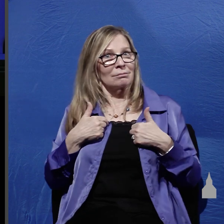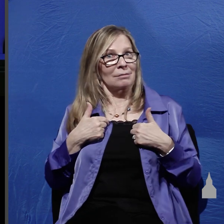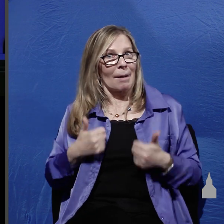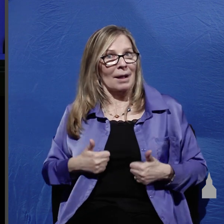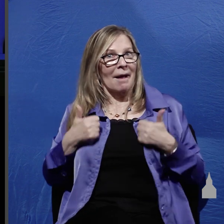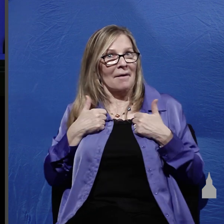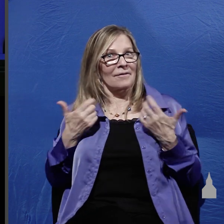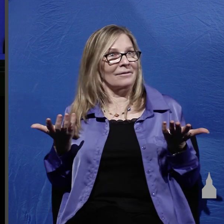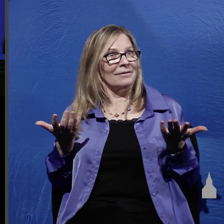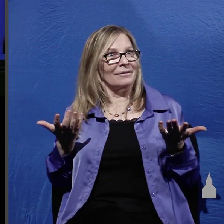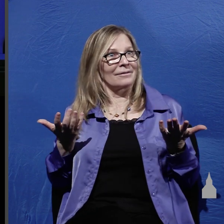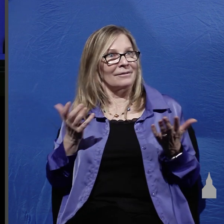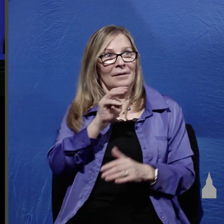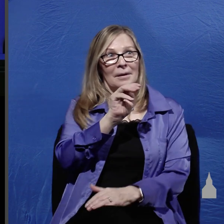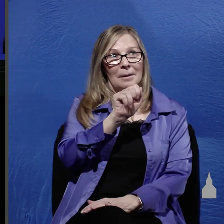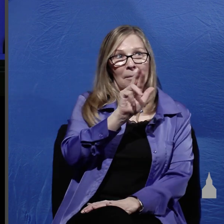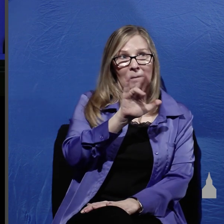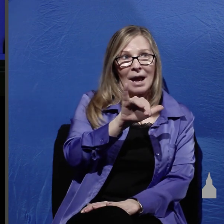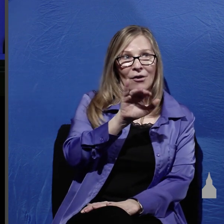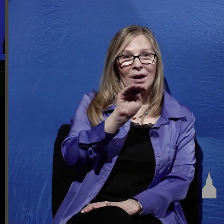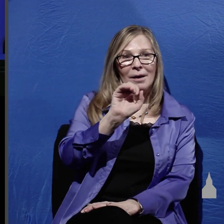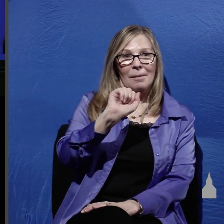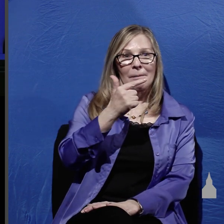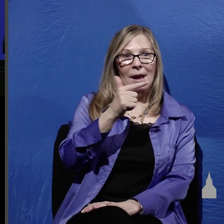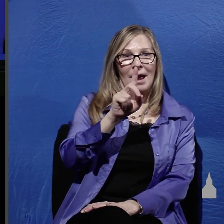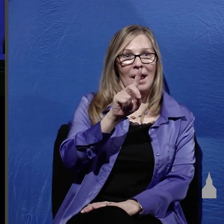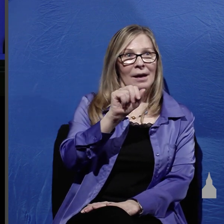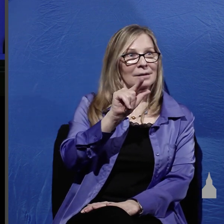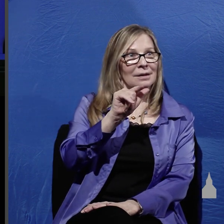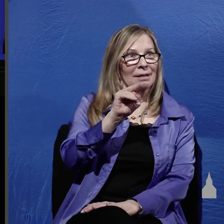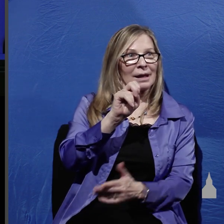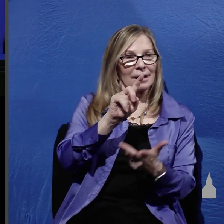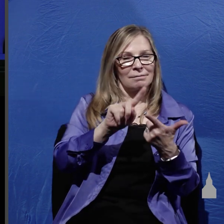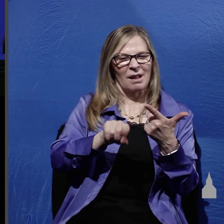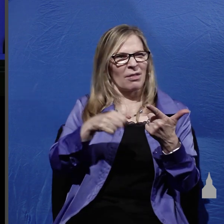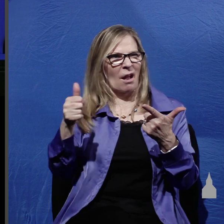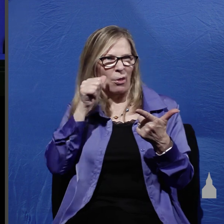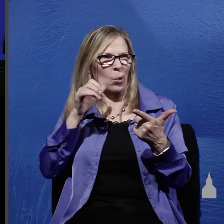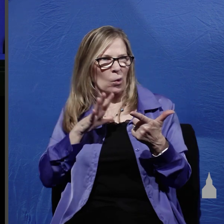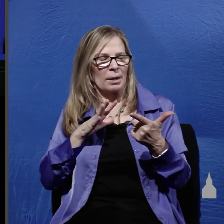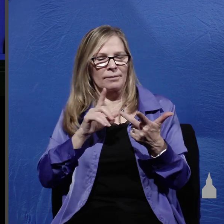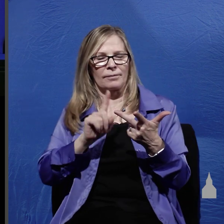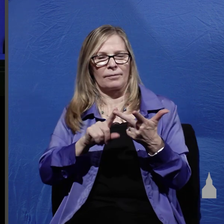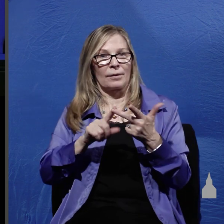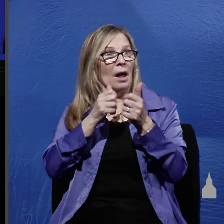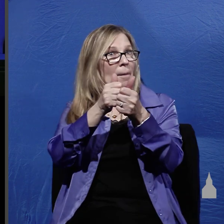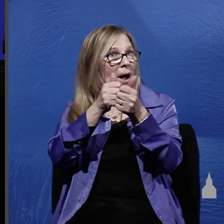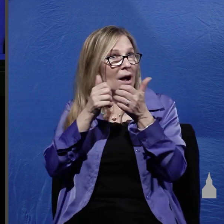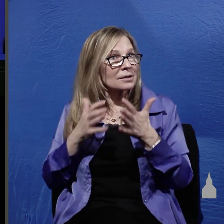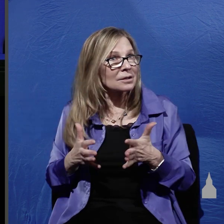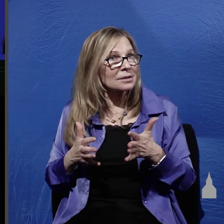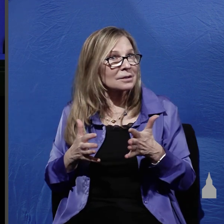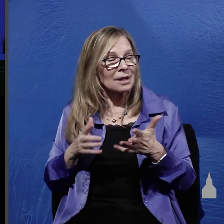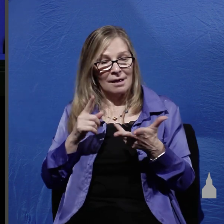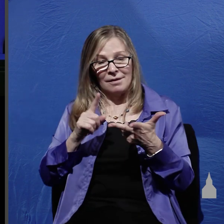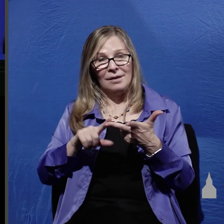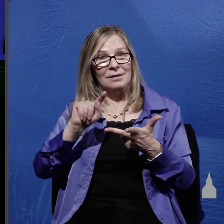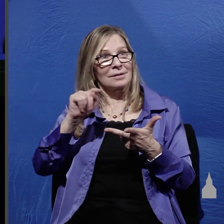dead namely Mary Magdalene and the other women who came with her to the tomb the apostles and then Thomas the